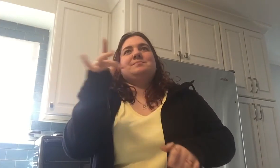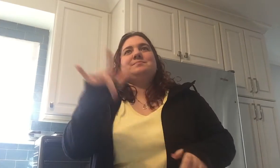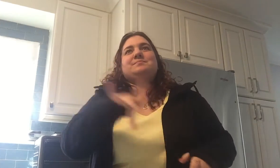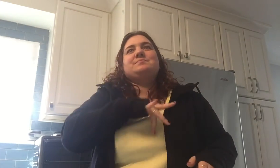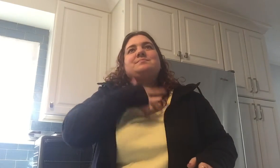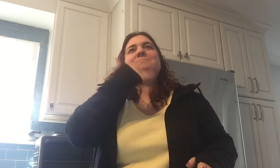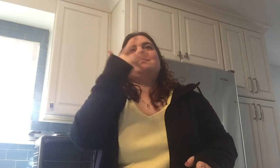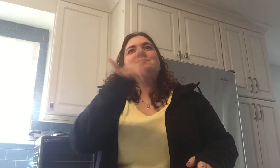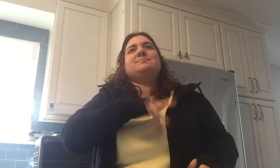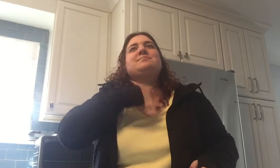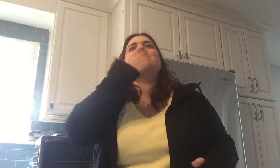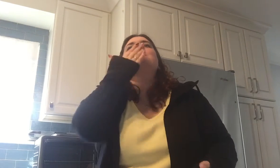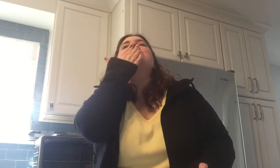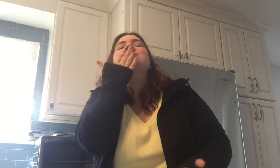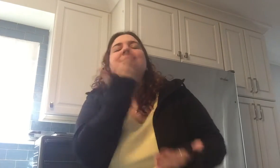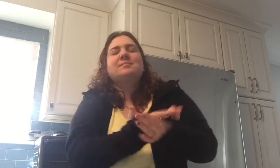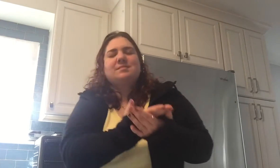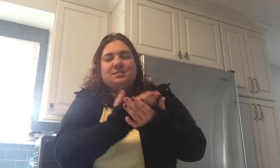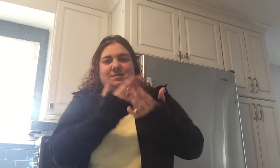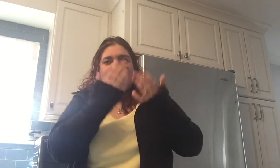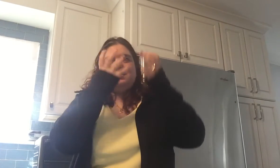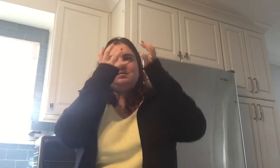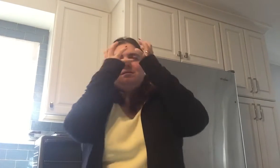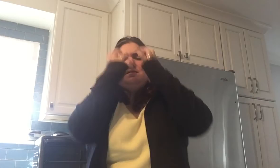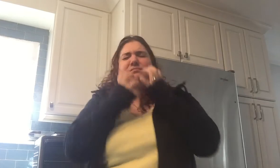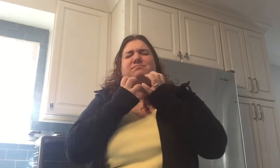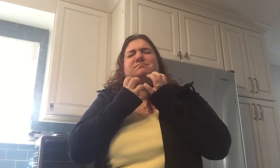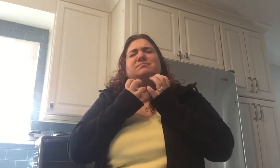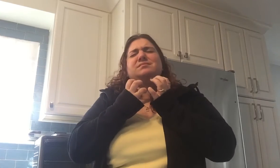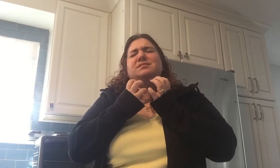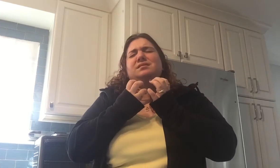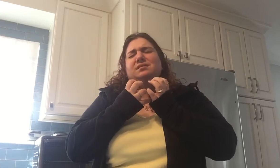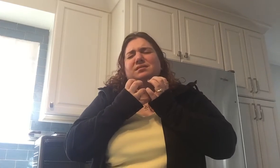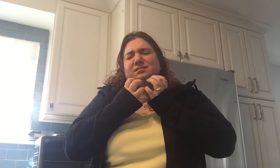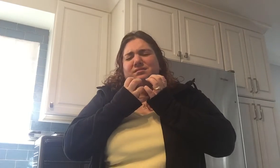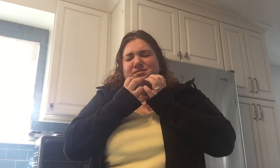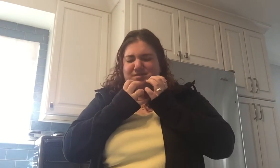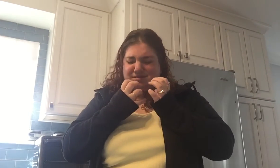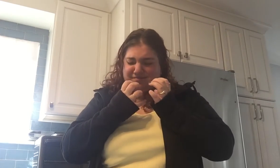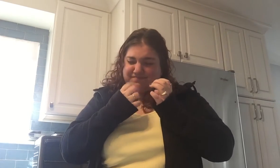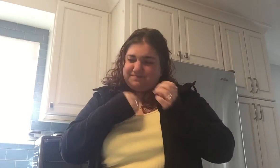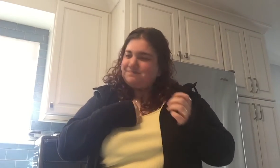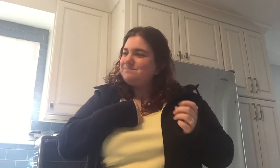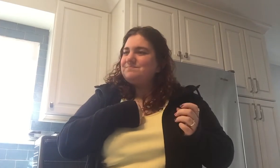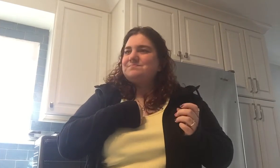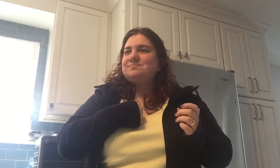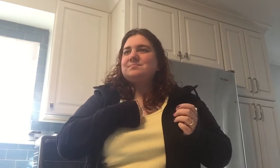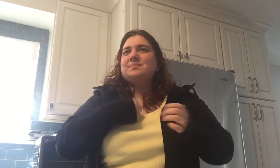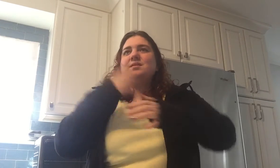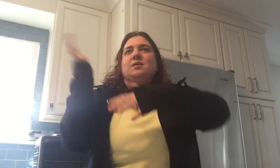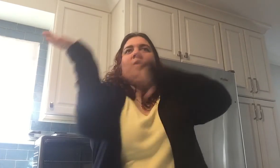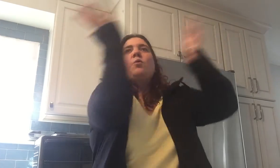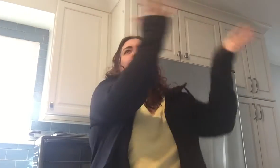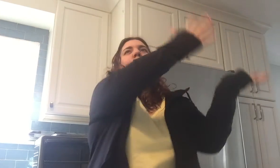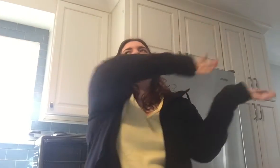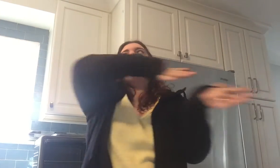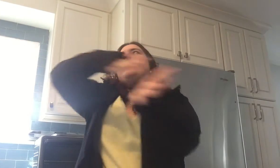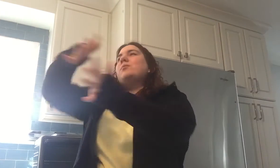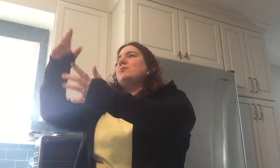it just feels so good to cry And I